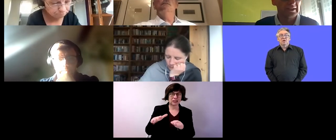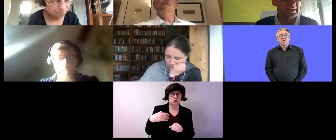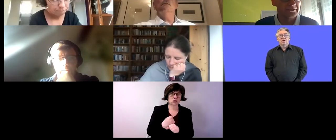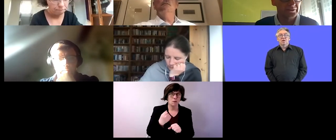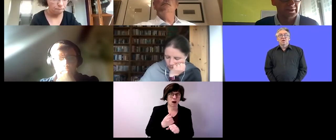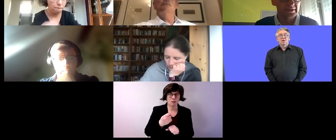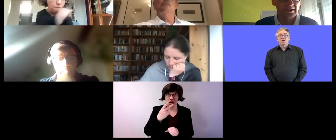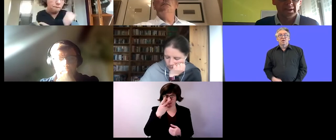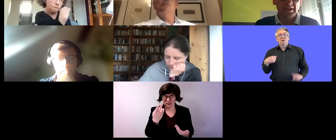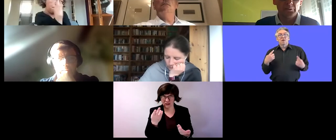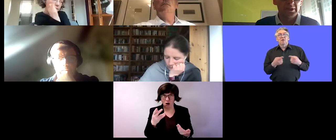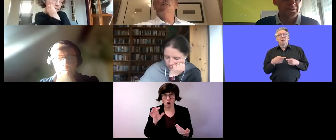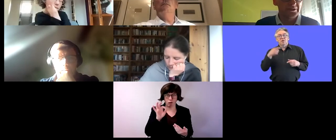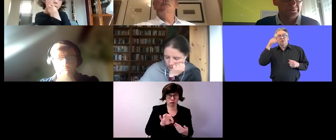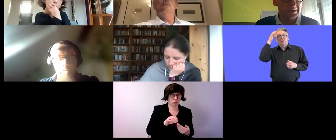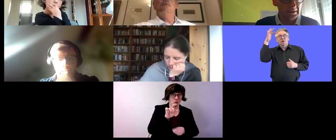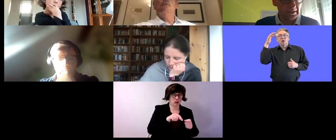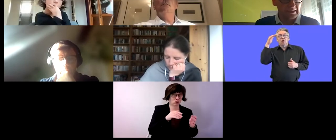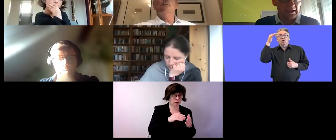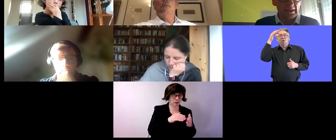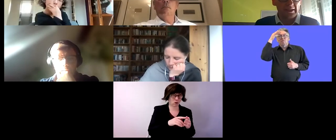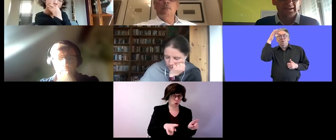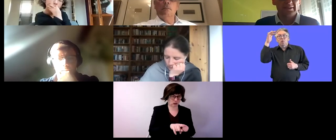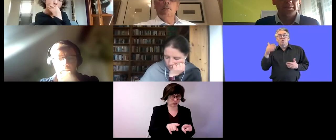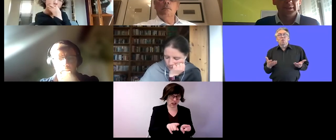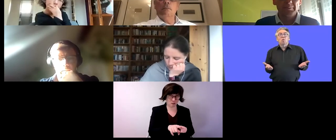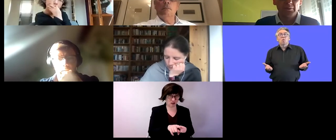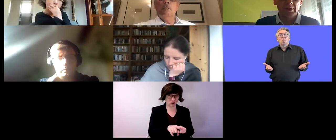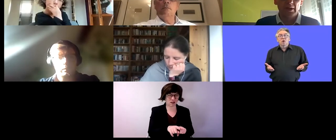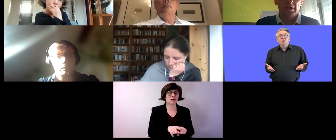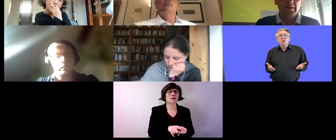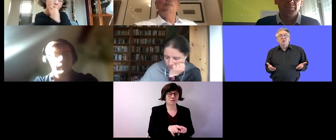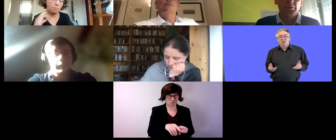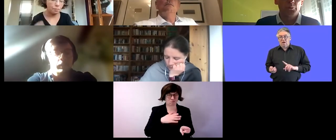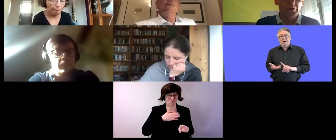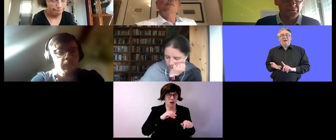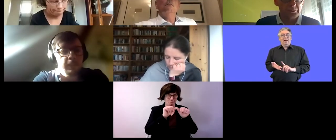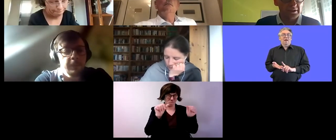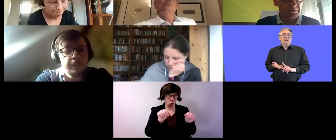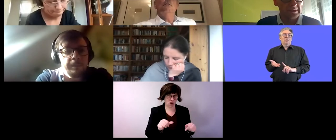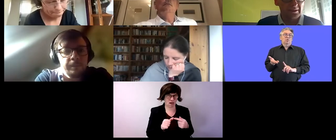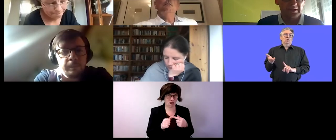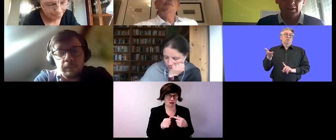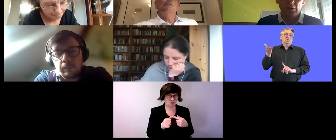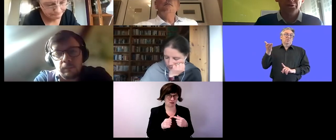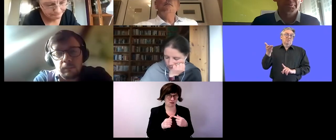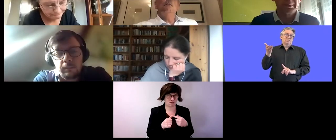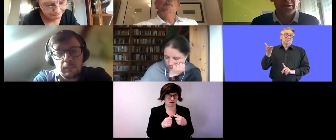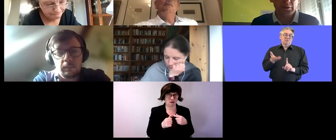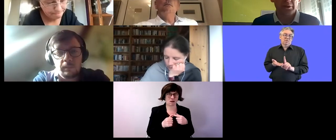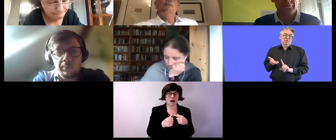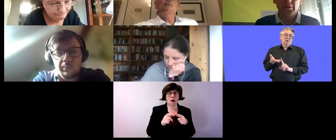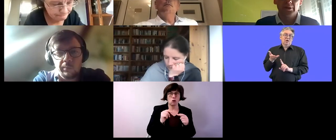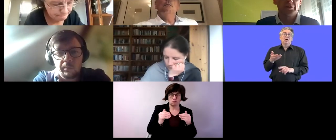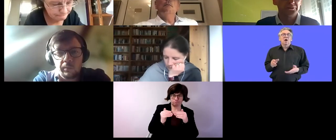of enclaves and what does this mean that people um or workers with a disability on the